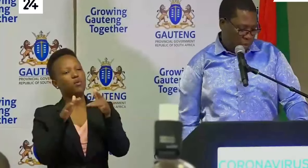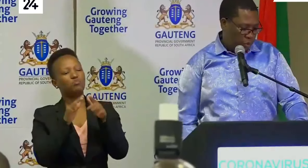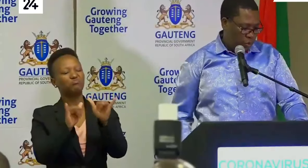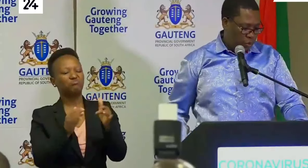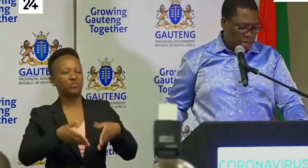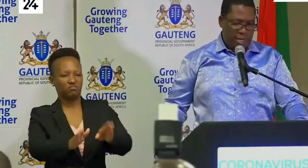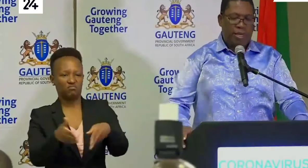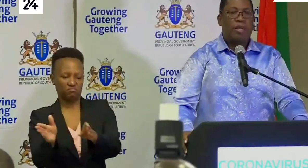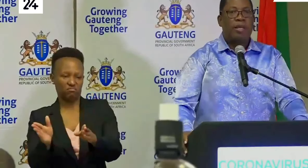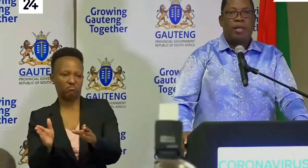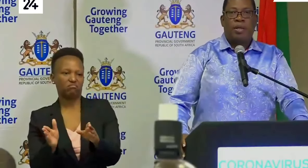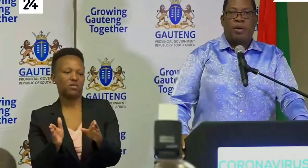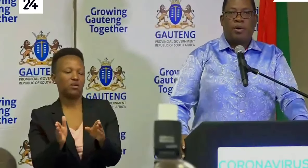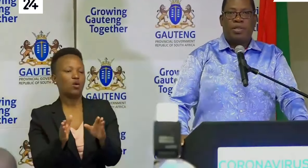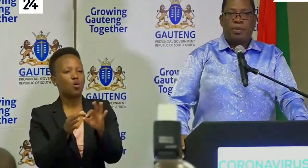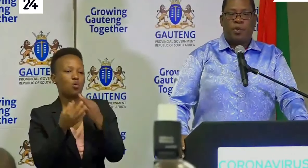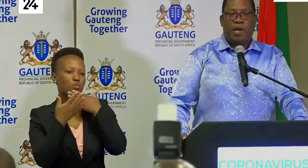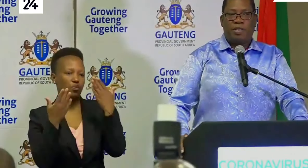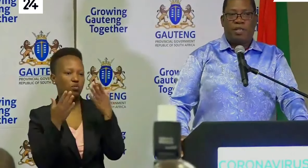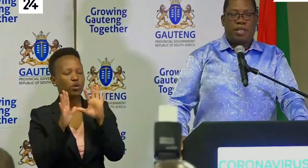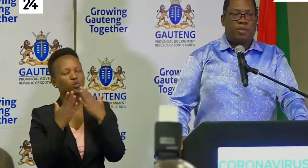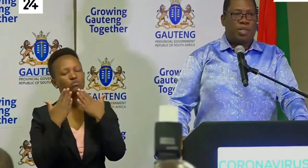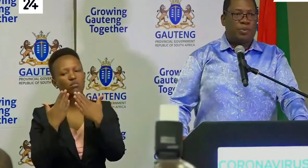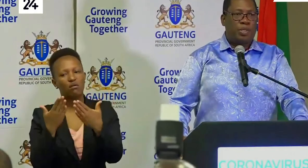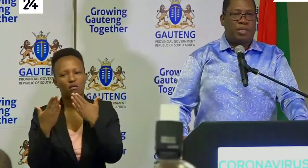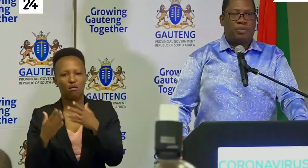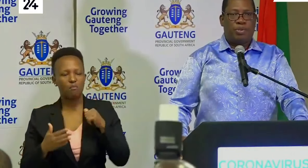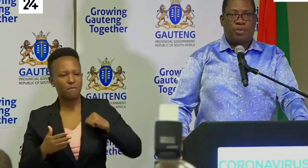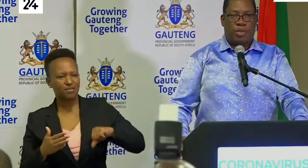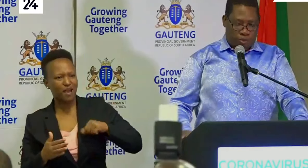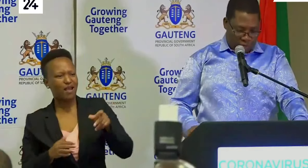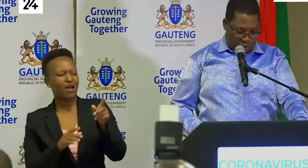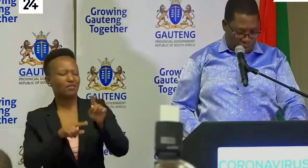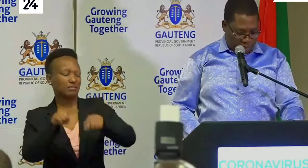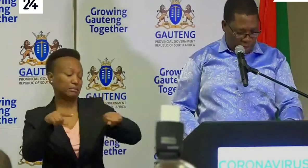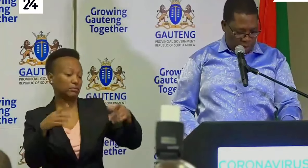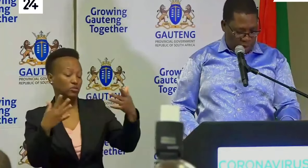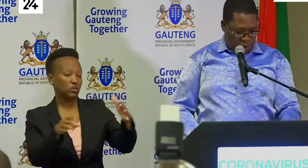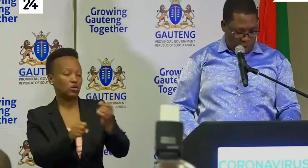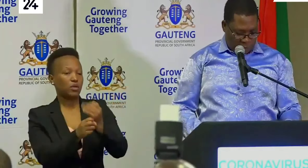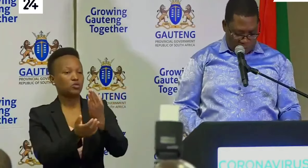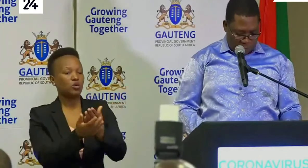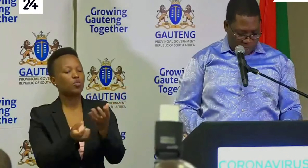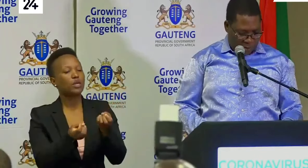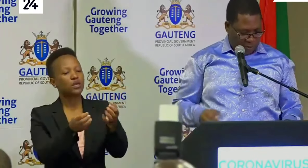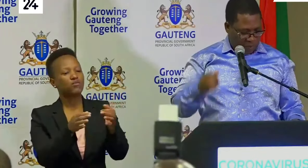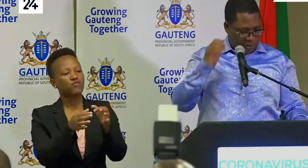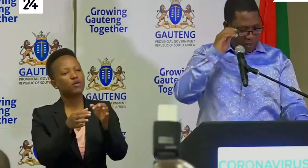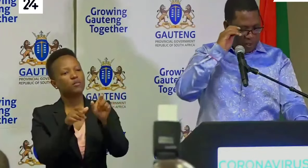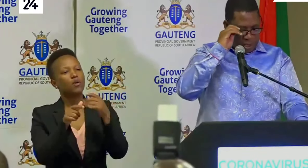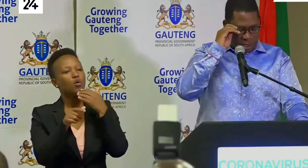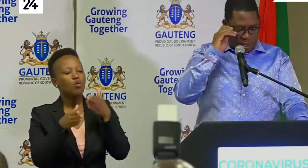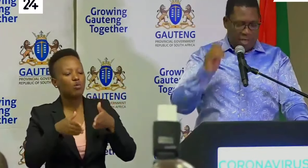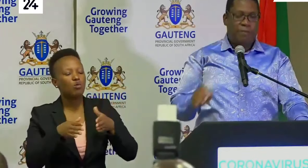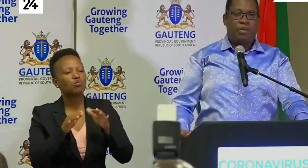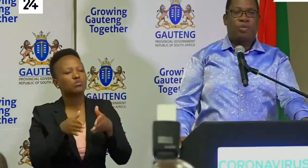just want to thank all the municipalities that worked with us to ensure that we accommodate all the homeless people within our province